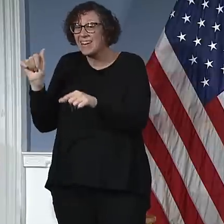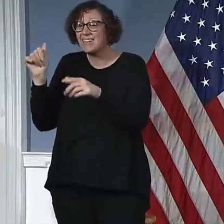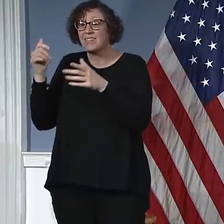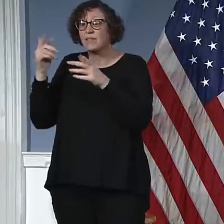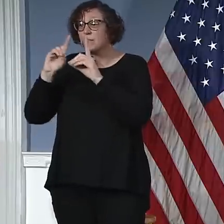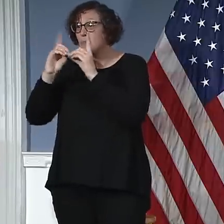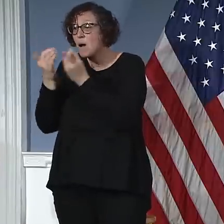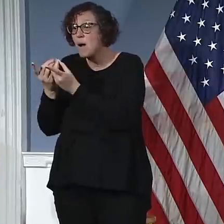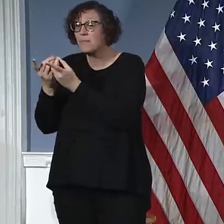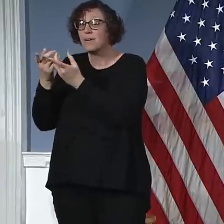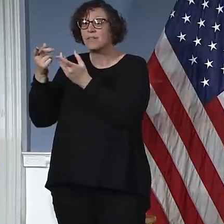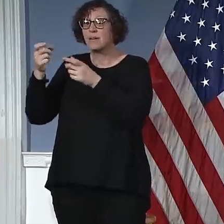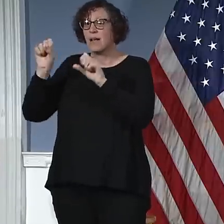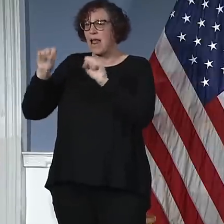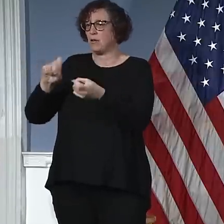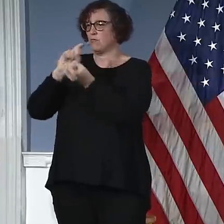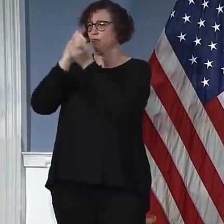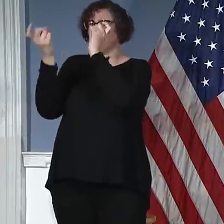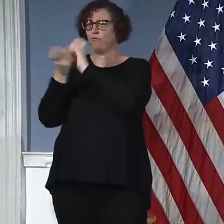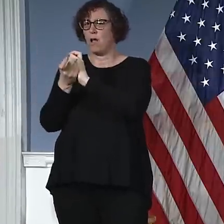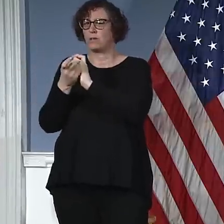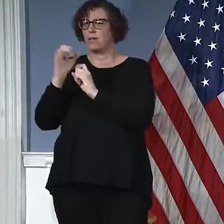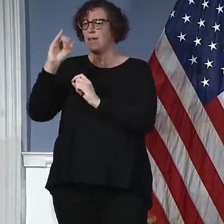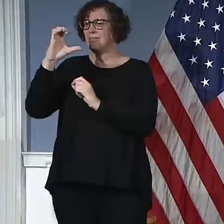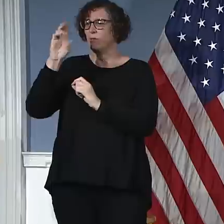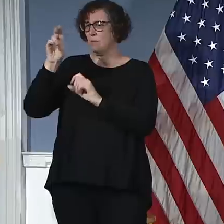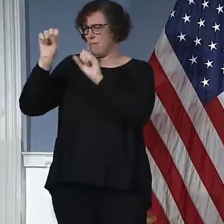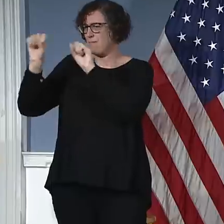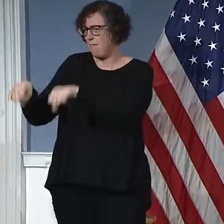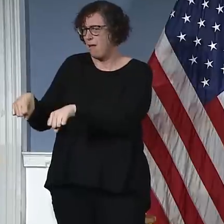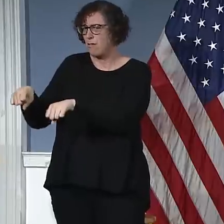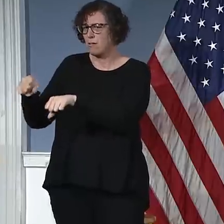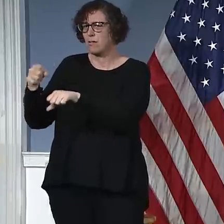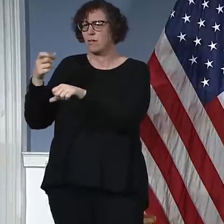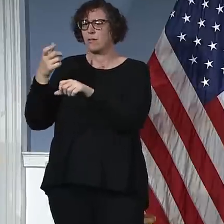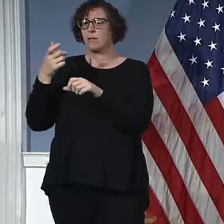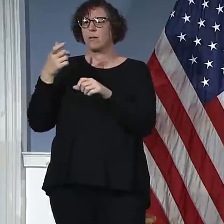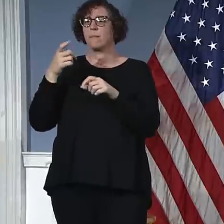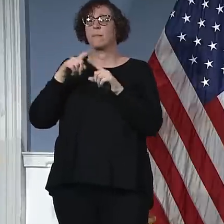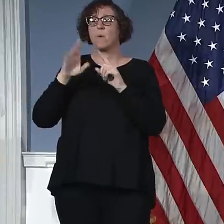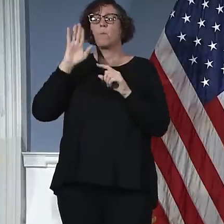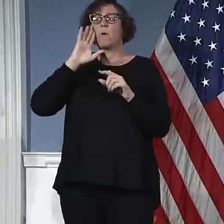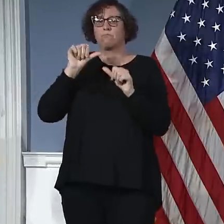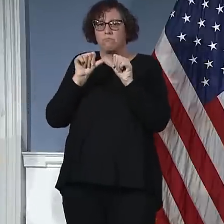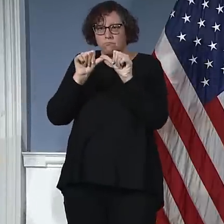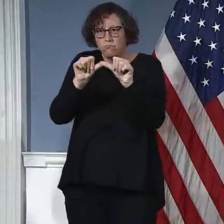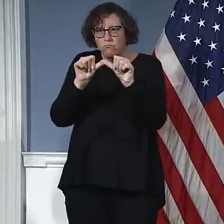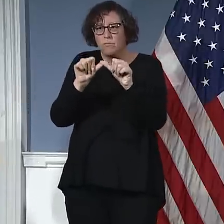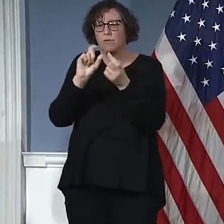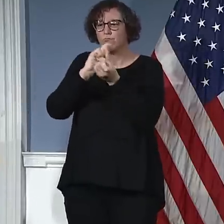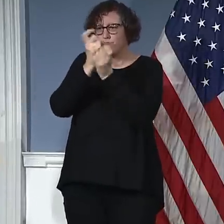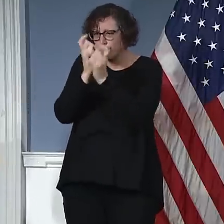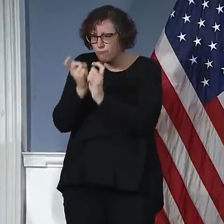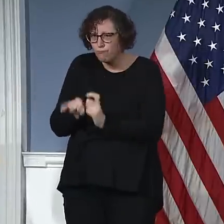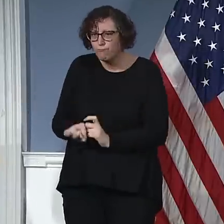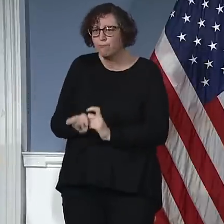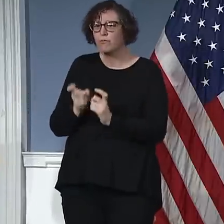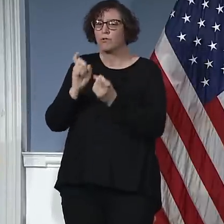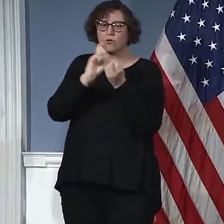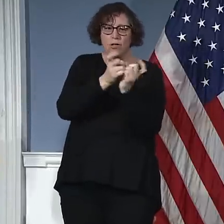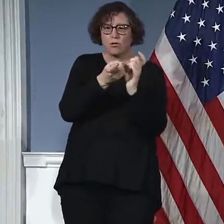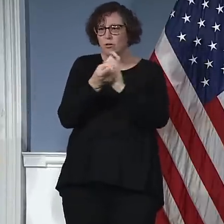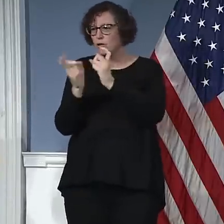capacity will go over into other places, whether it's the Javits Center, whether it's hotels, whatever we're able to stand up.